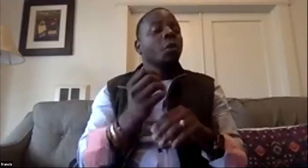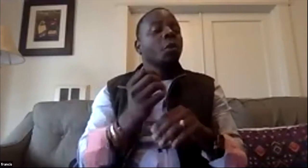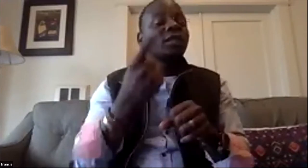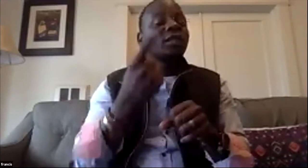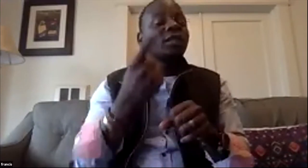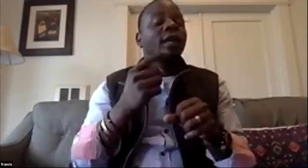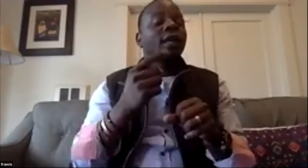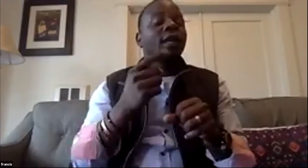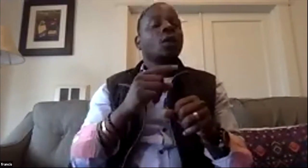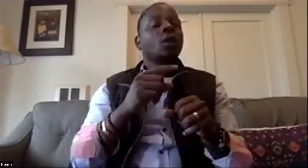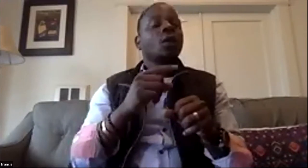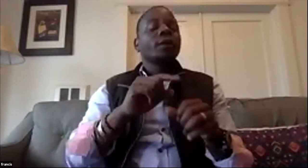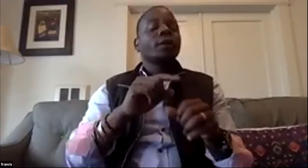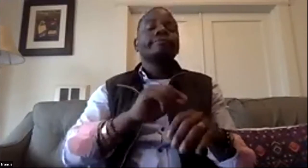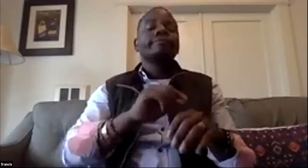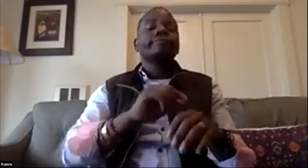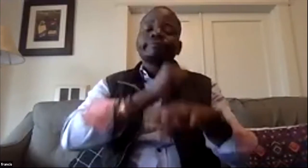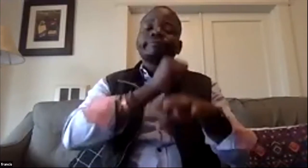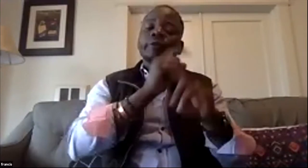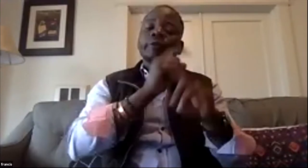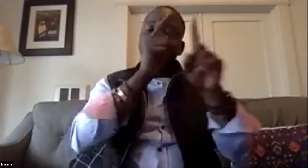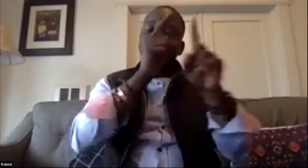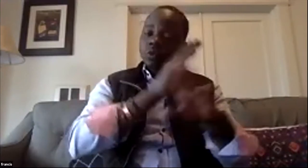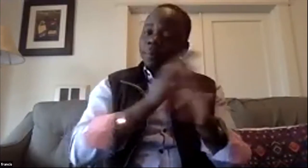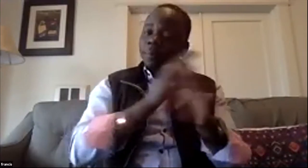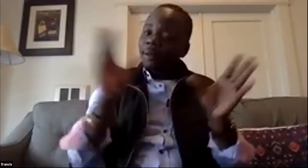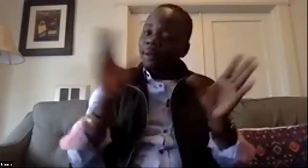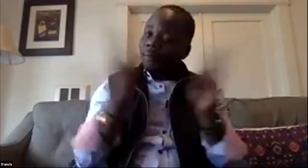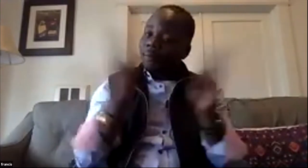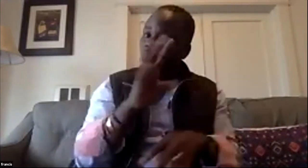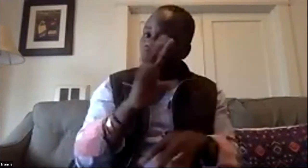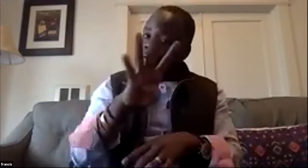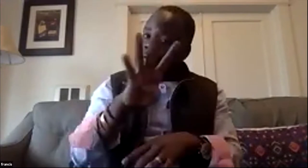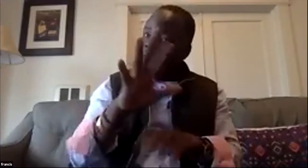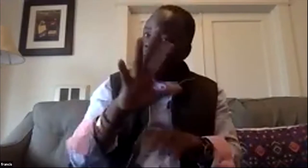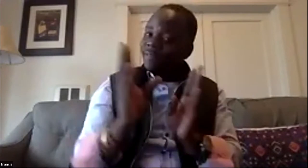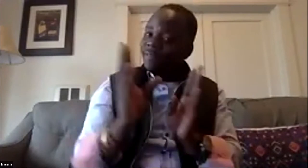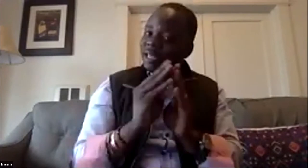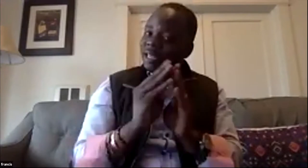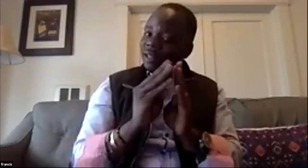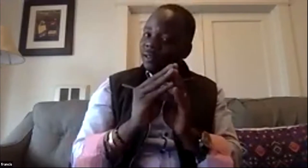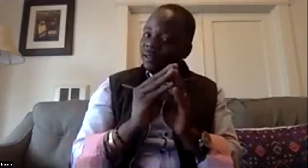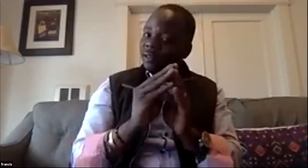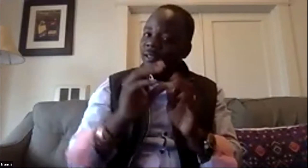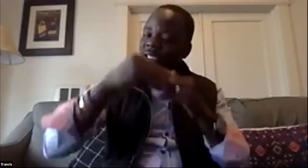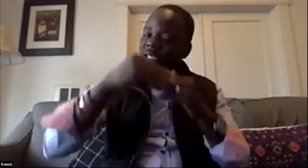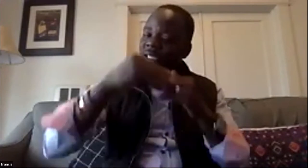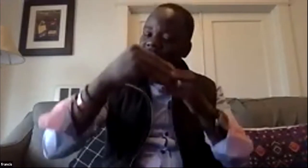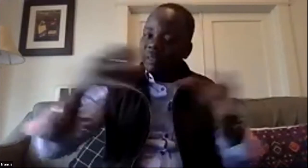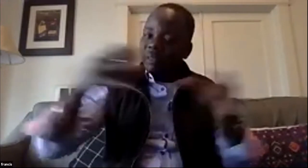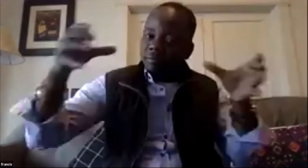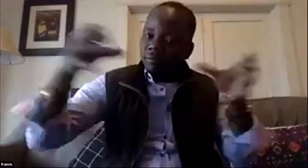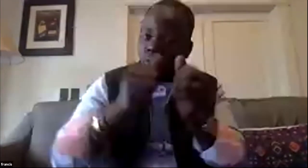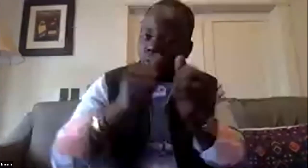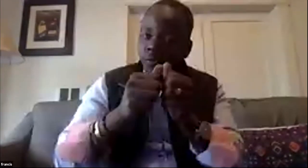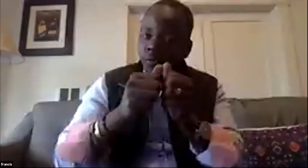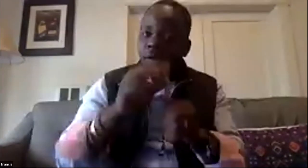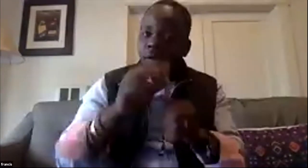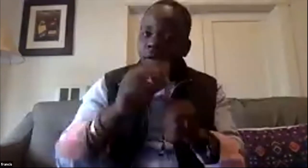and we're working with the zambian government and 40 we had 45